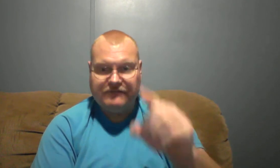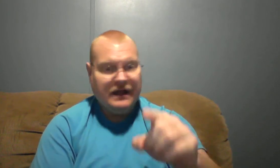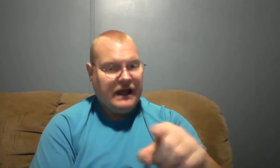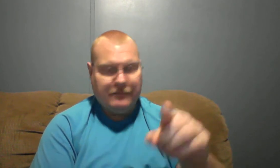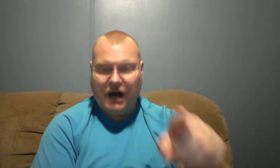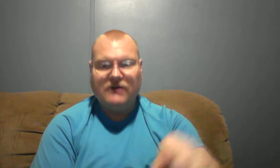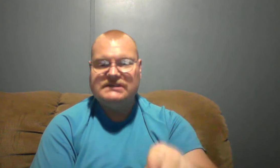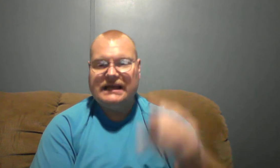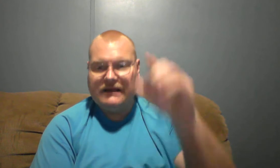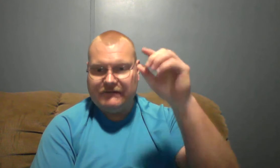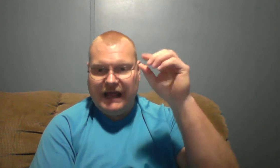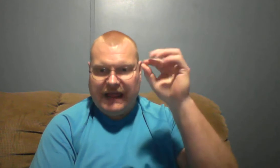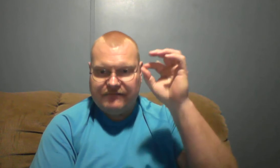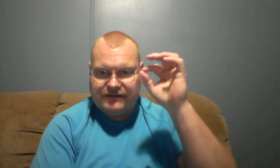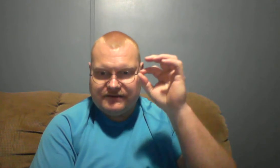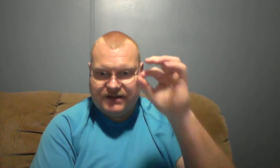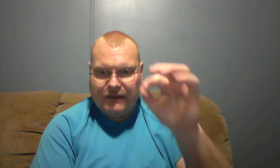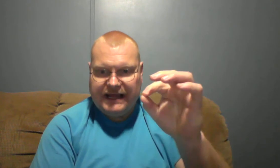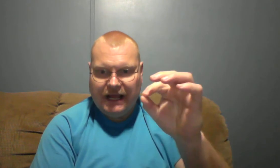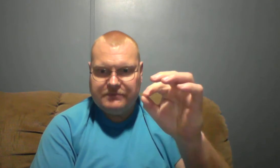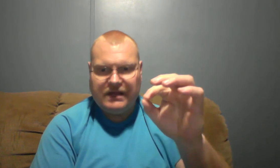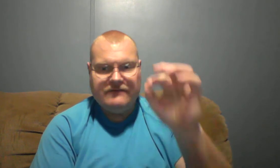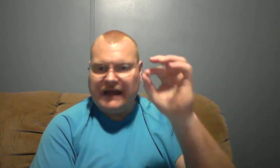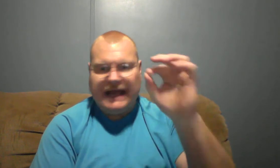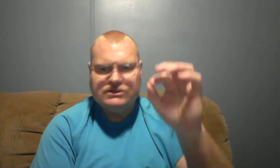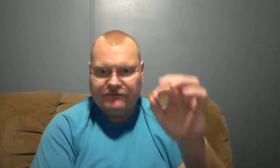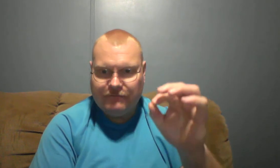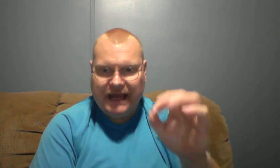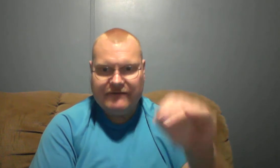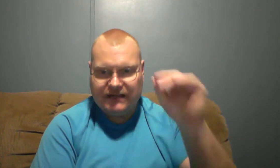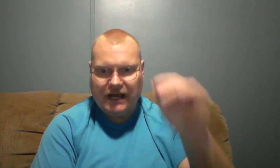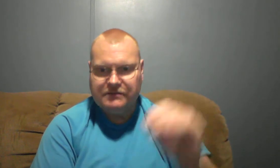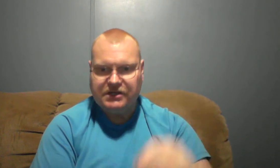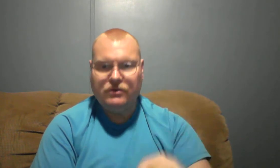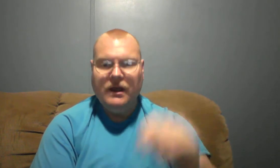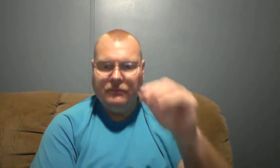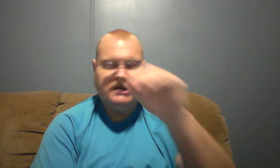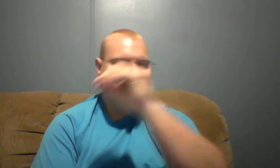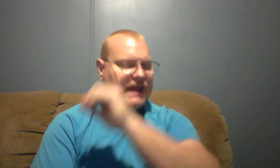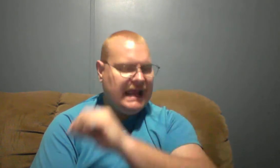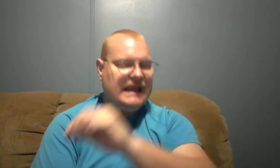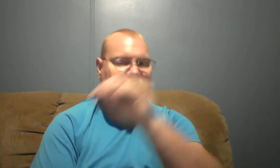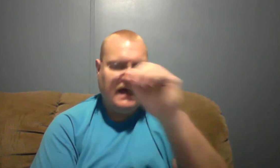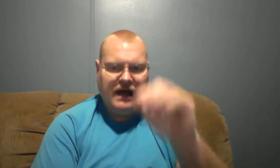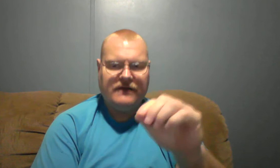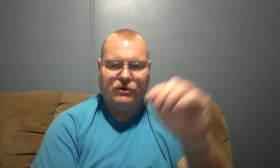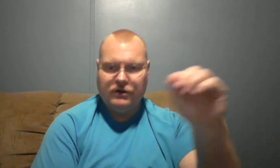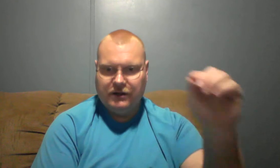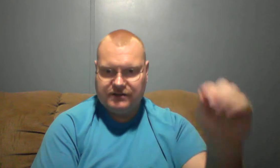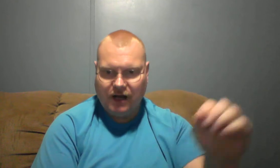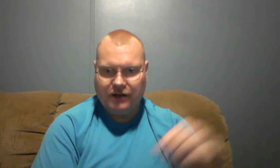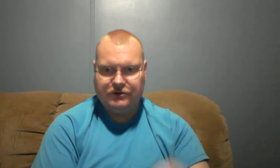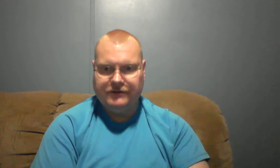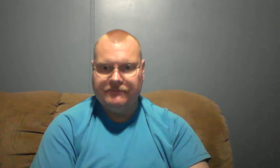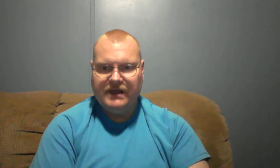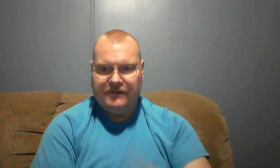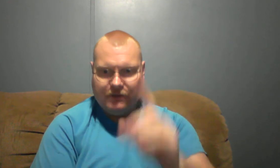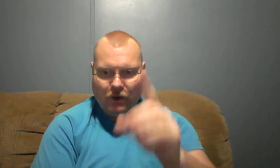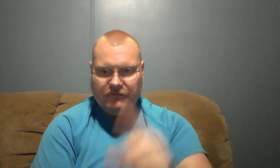Paul said, if, if somebody comes to even an angel from heaven comes to you preaching any other doctrine than what we